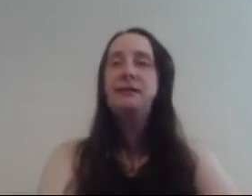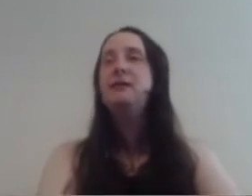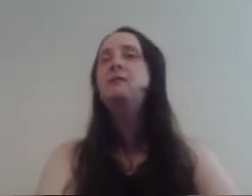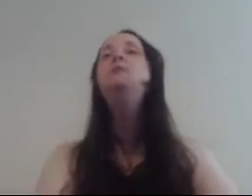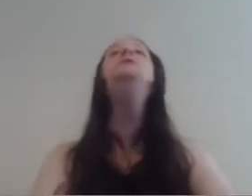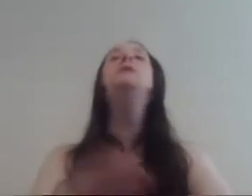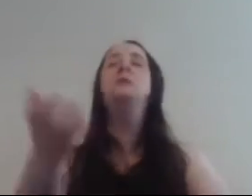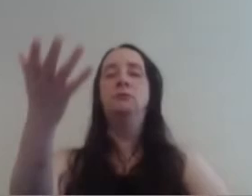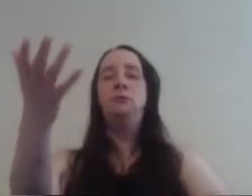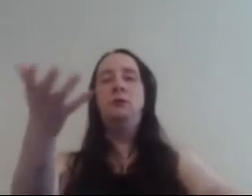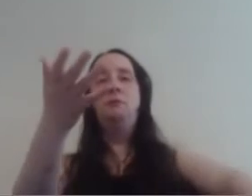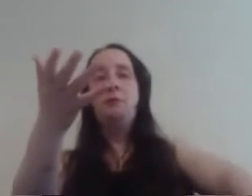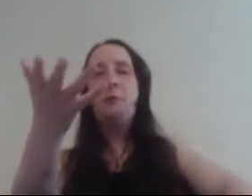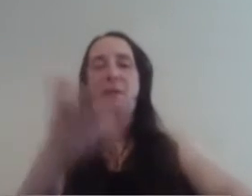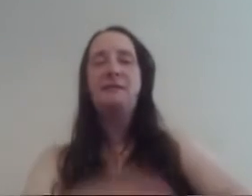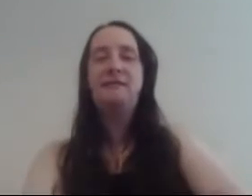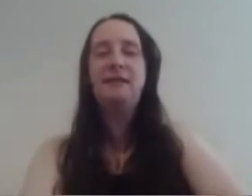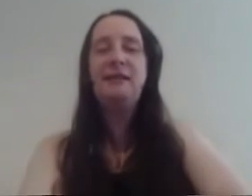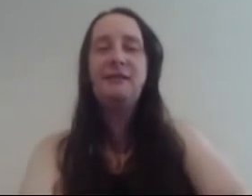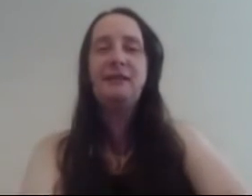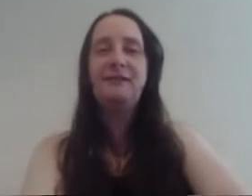later we were back today kind of thing